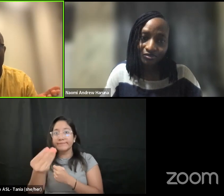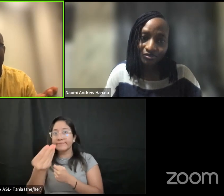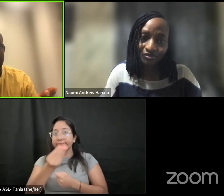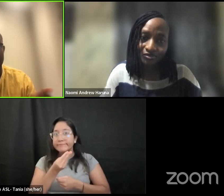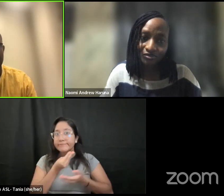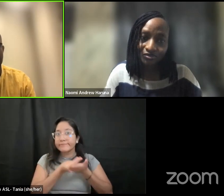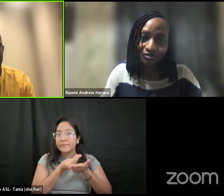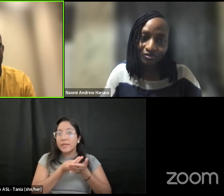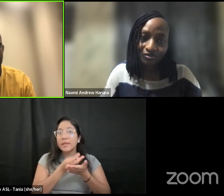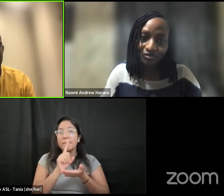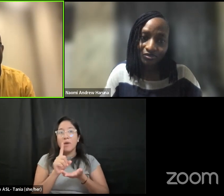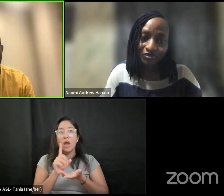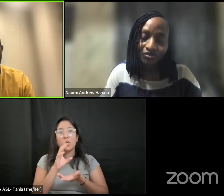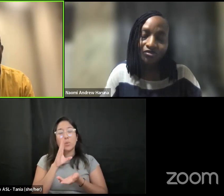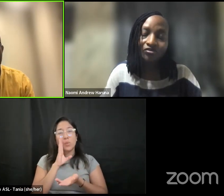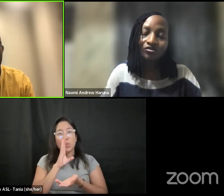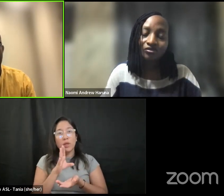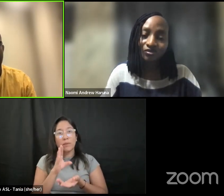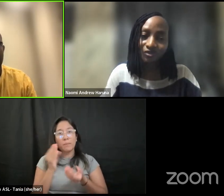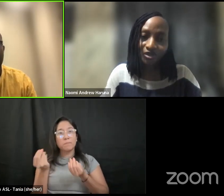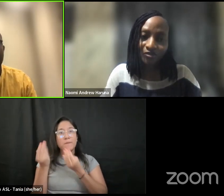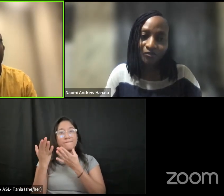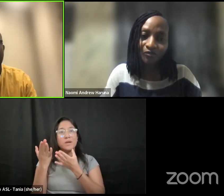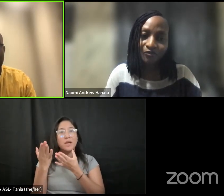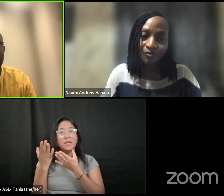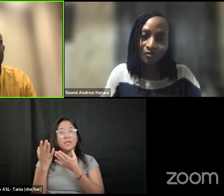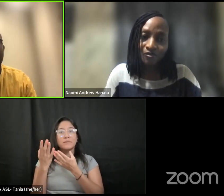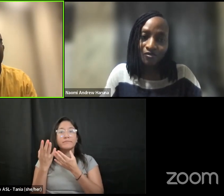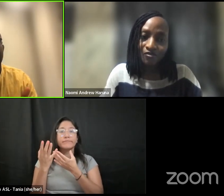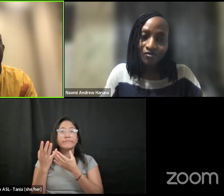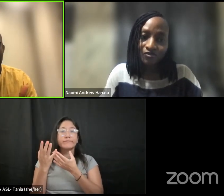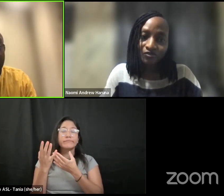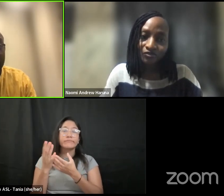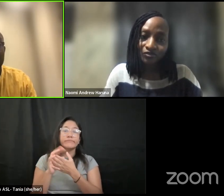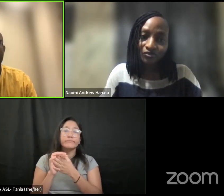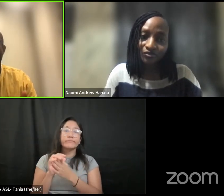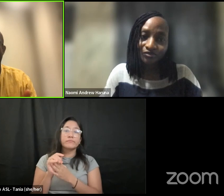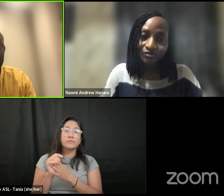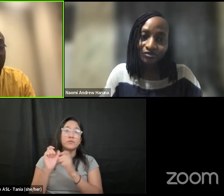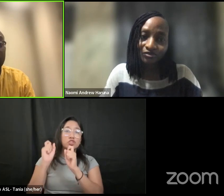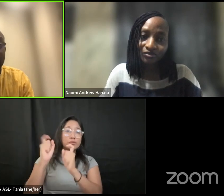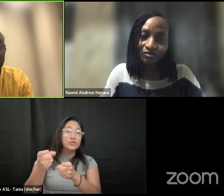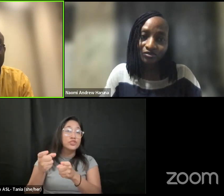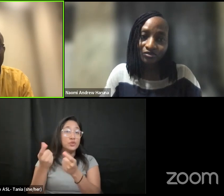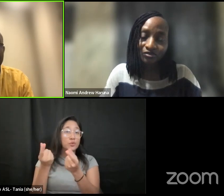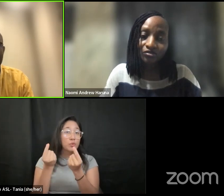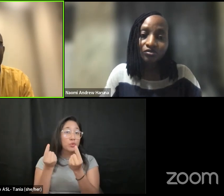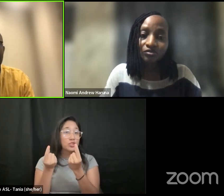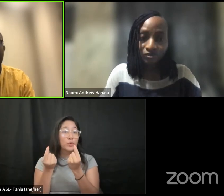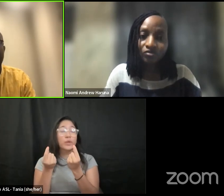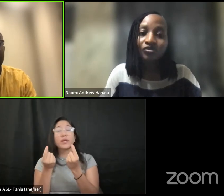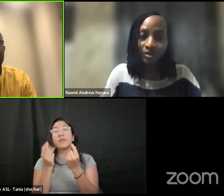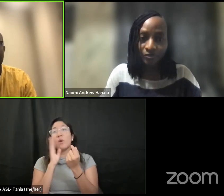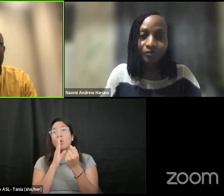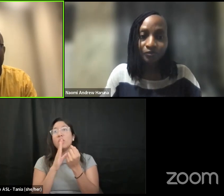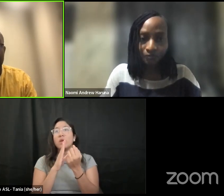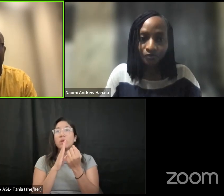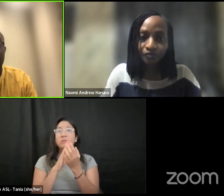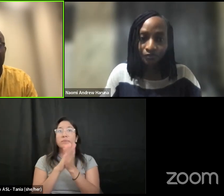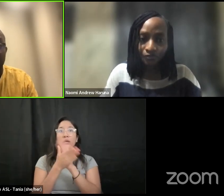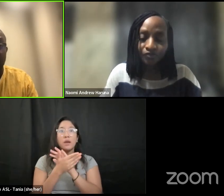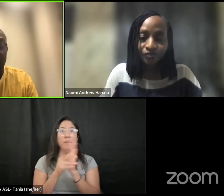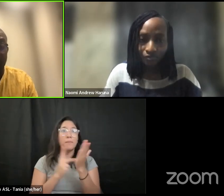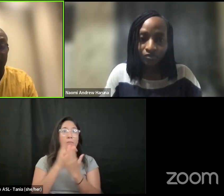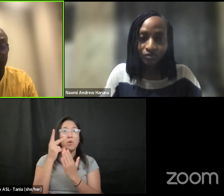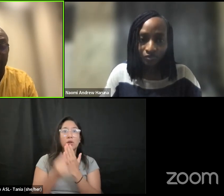call in-kind contribution to what we're doing that can then create phenomenal sustainable project that everybody's